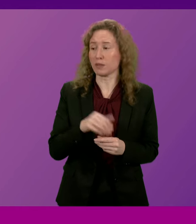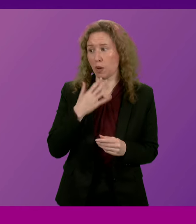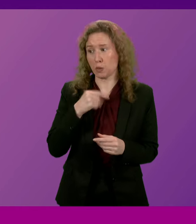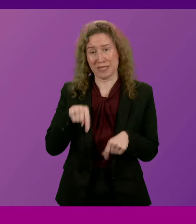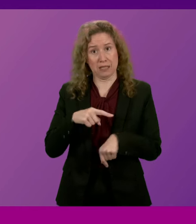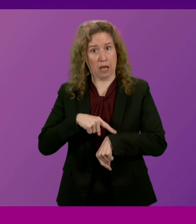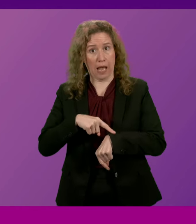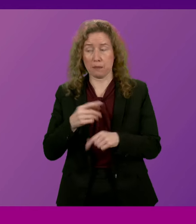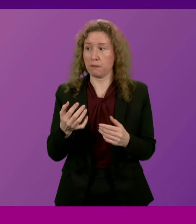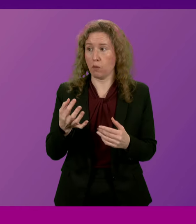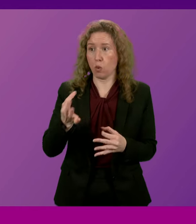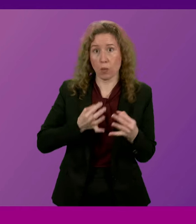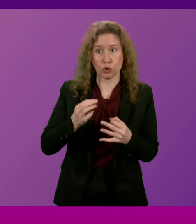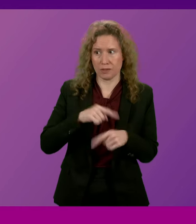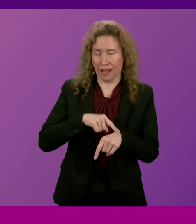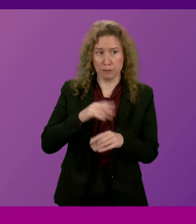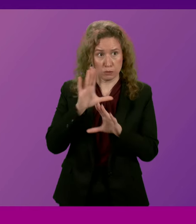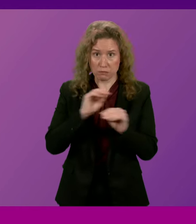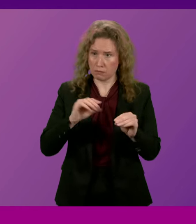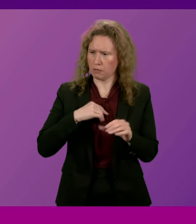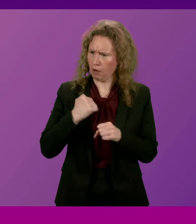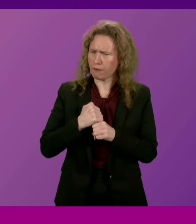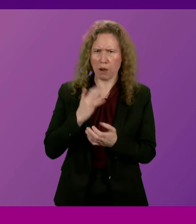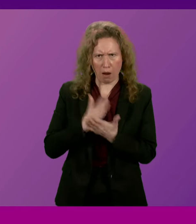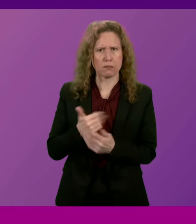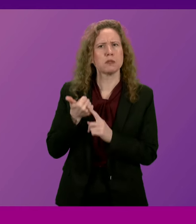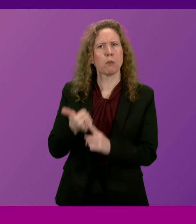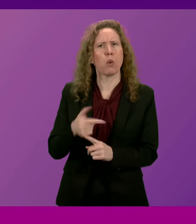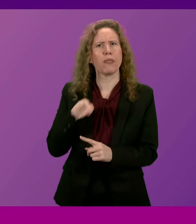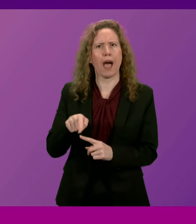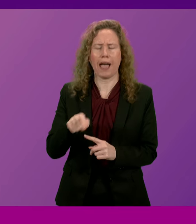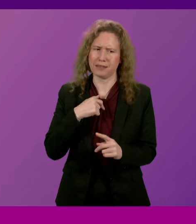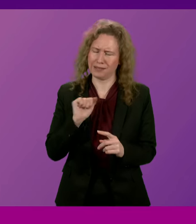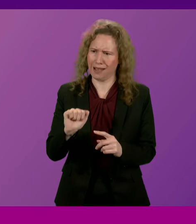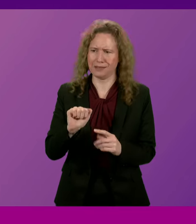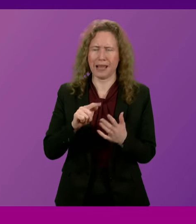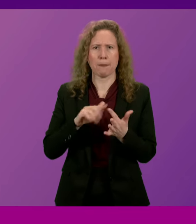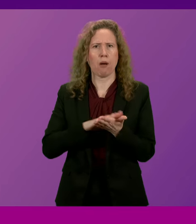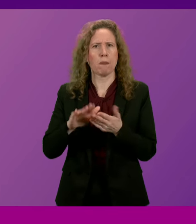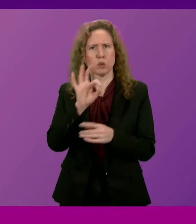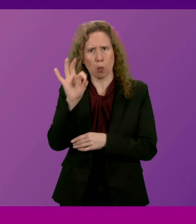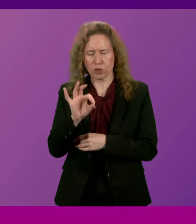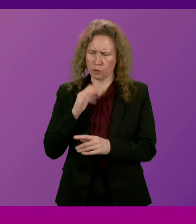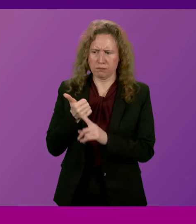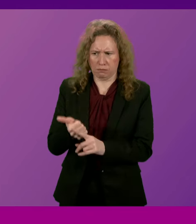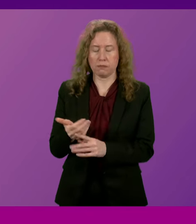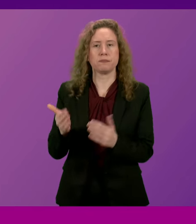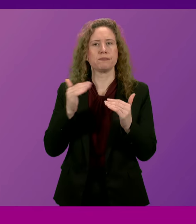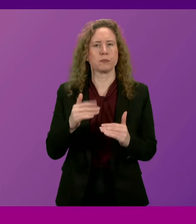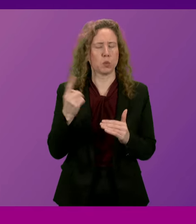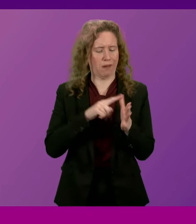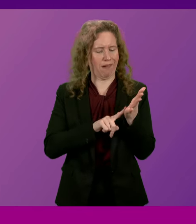at question time to make it clear the Government's support for the aspirations set out in Emma Harper's question. Alexander Stewart.